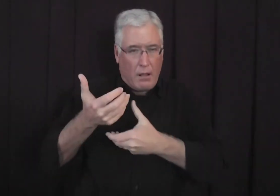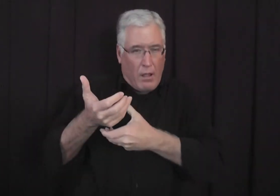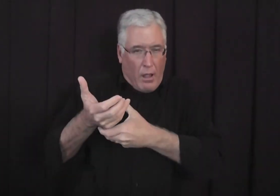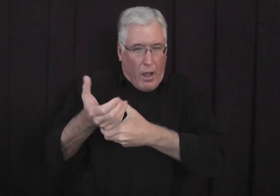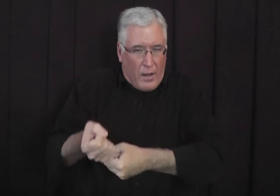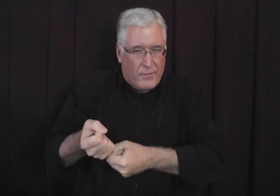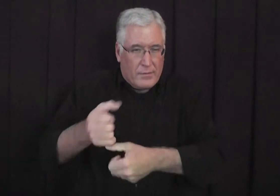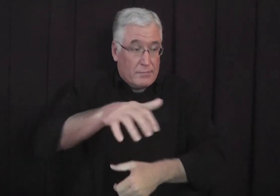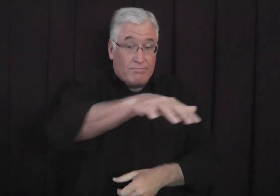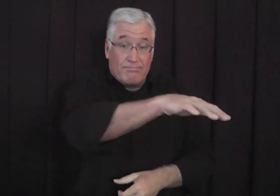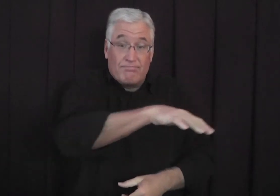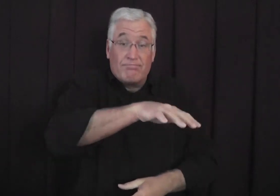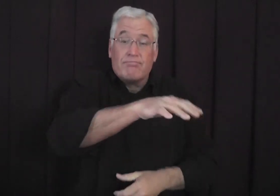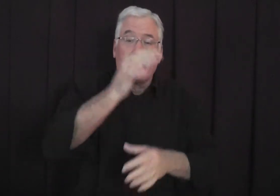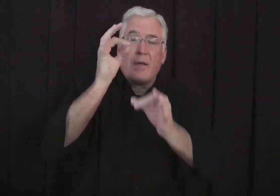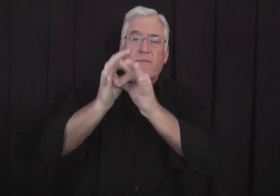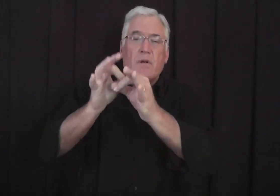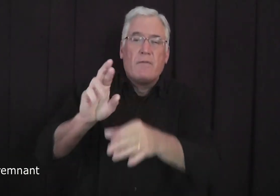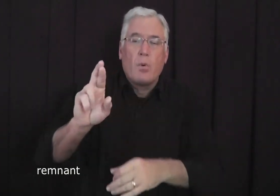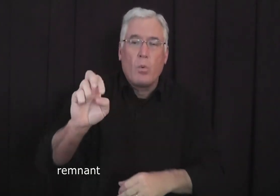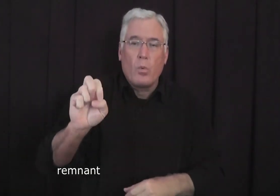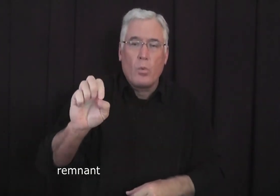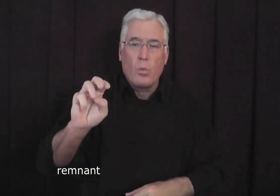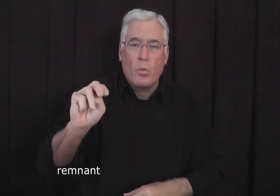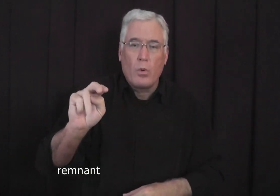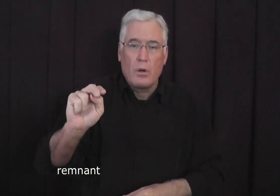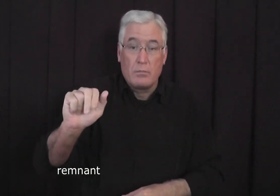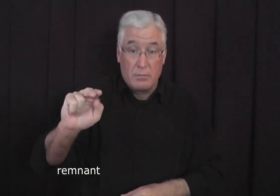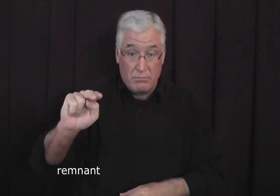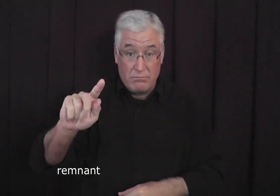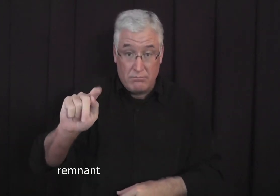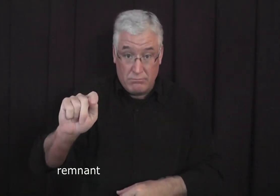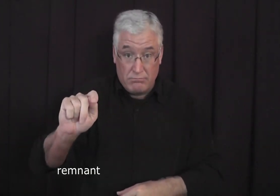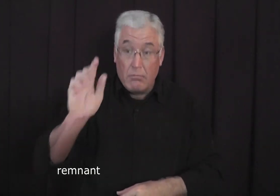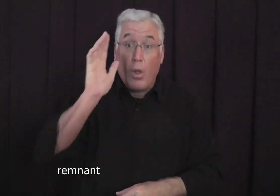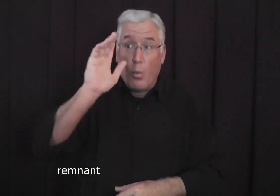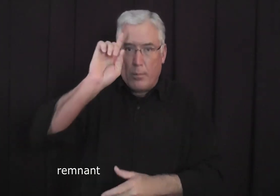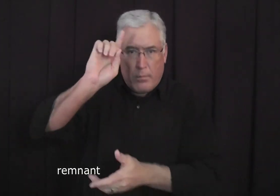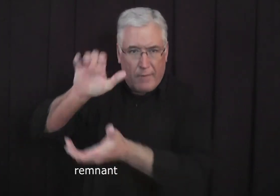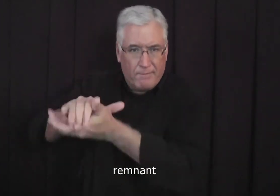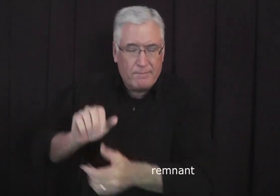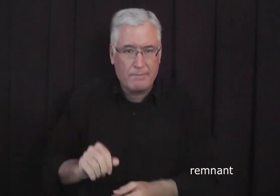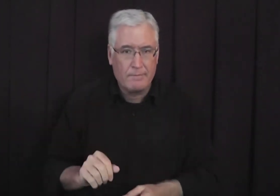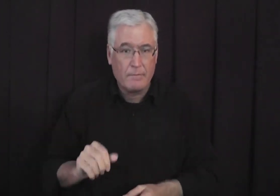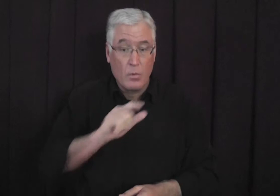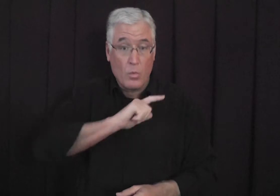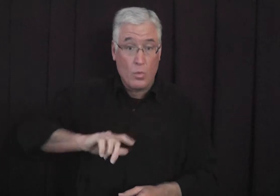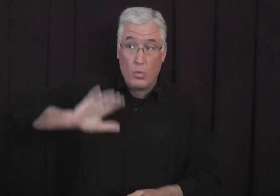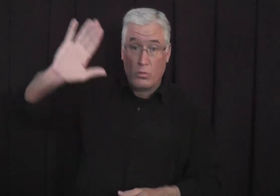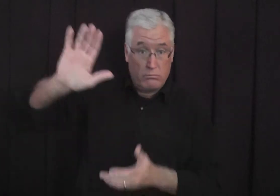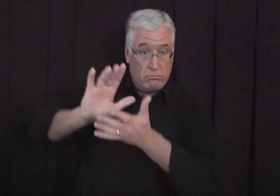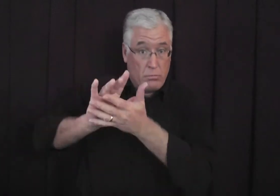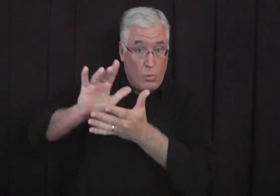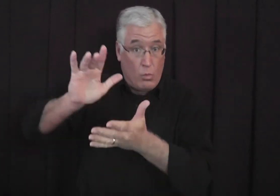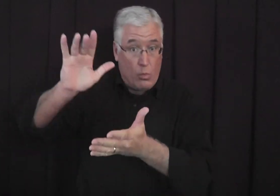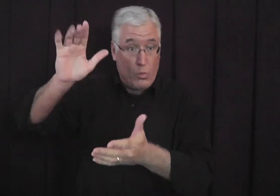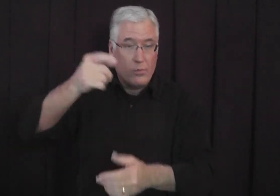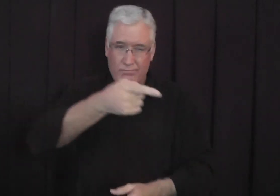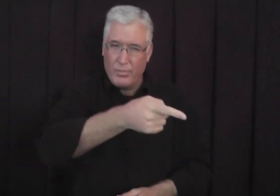Isaiah, he had confidence, faith, that the faithful remnant, that they would believe, the Lord's